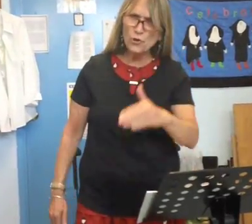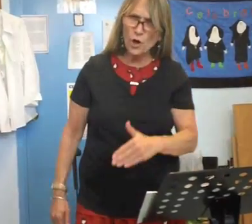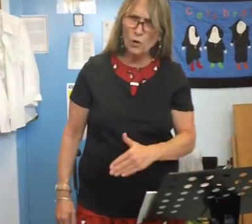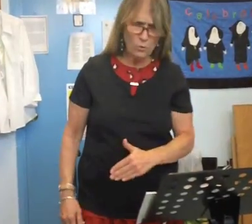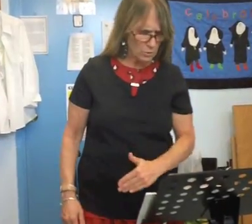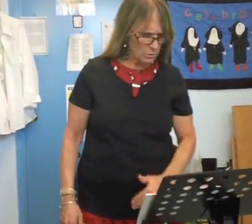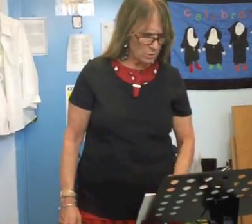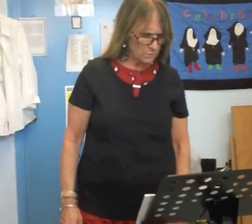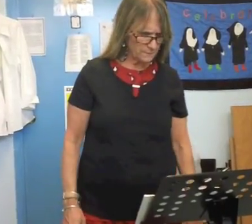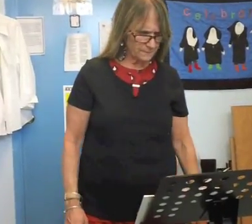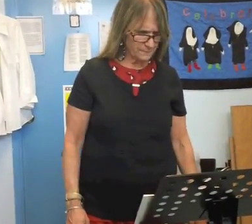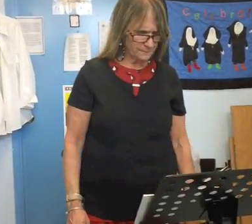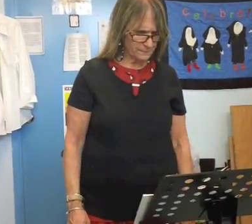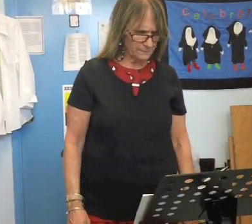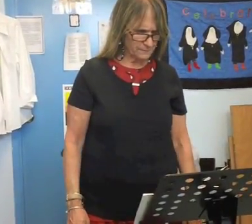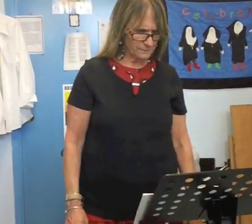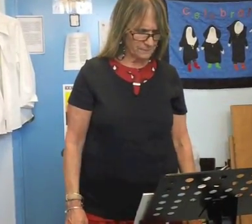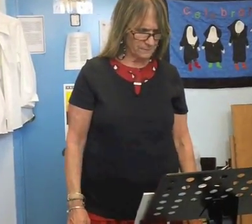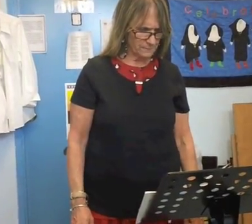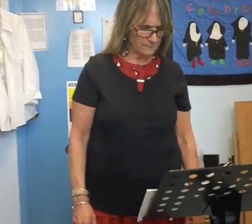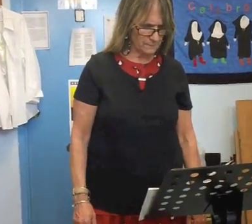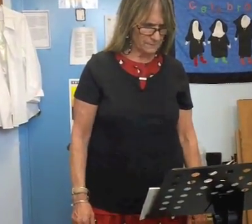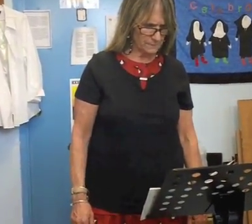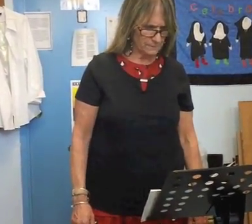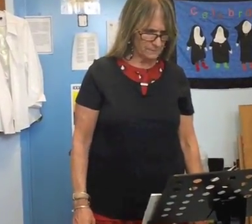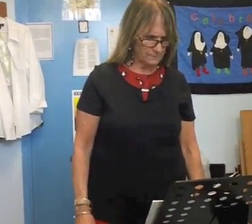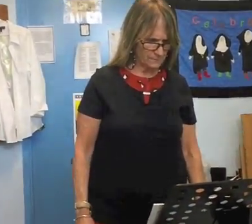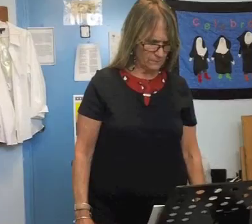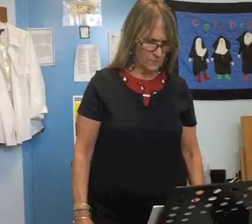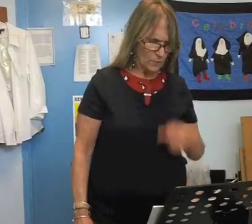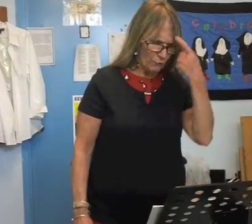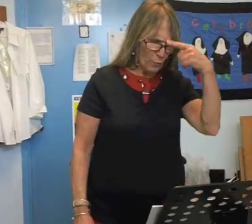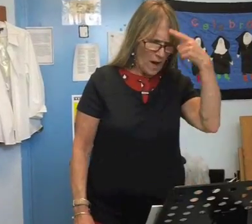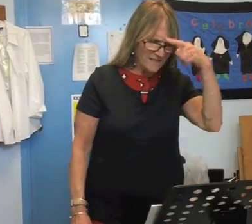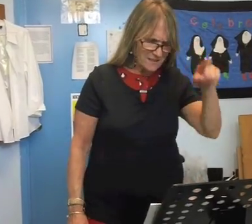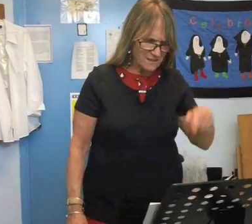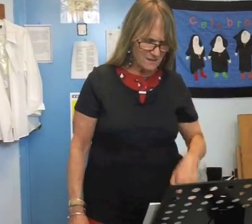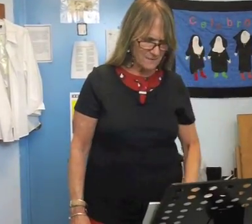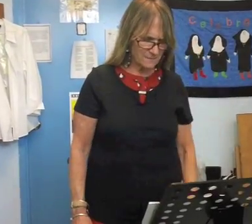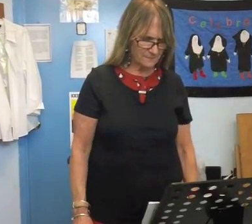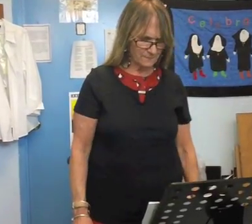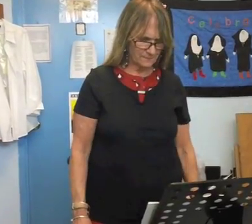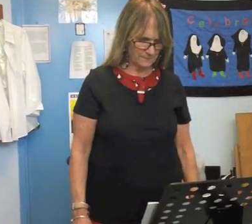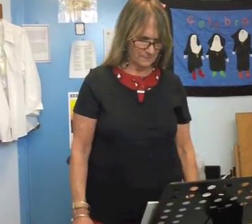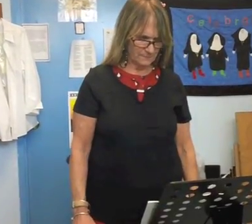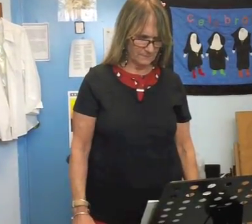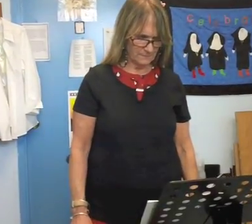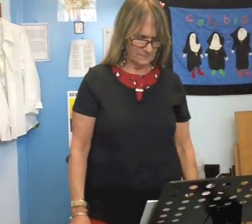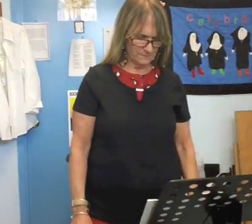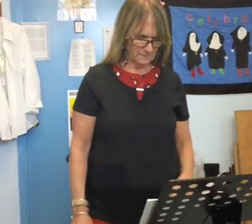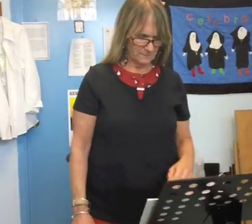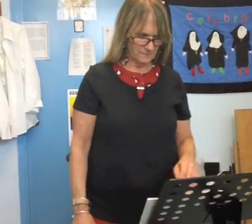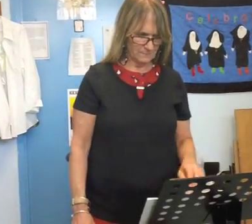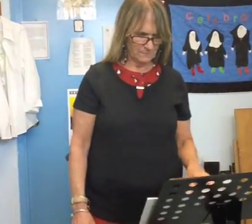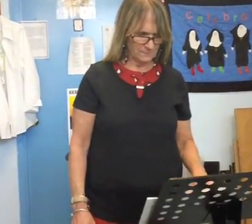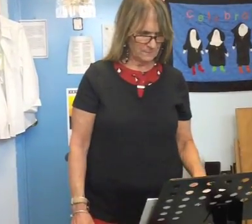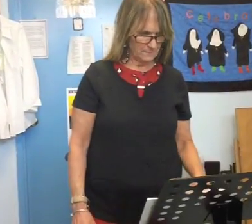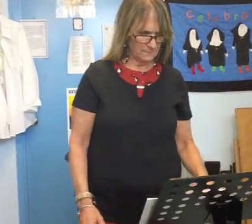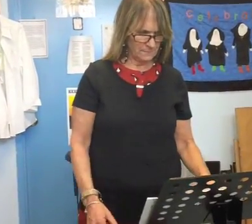know? in here I know in here I wait for what? to tell him what is in my heart I'm so bad not